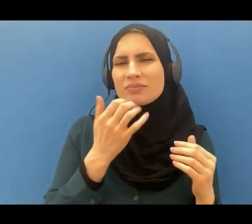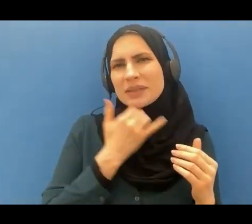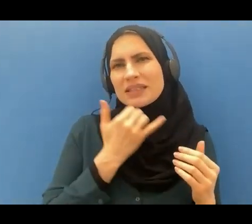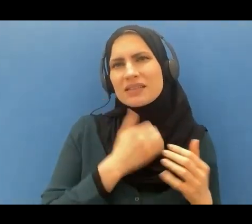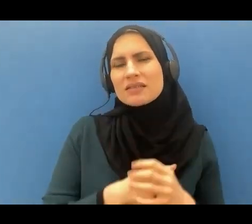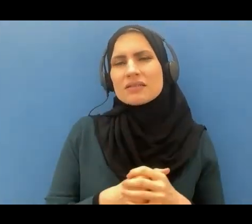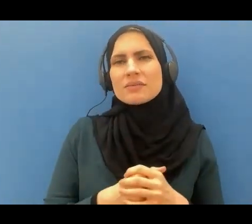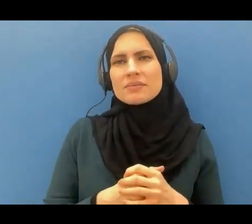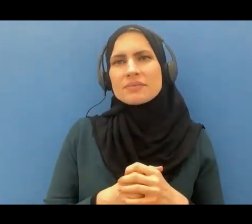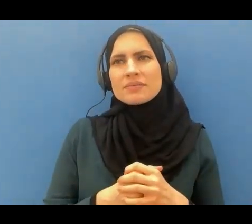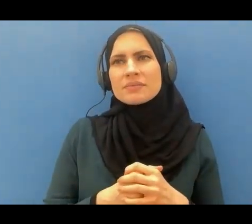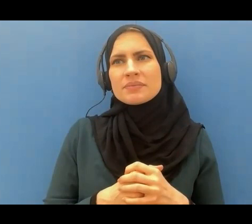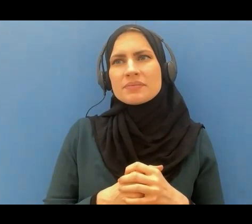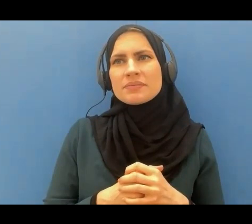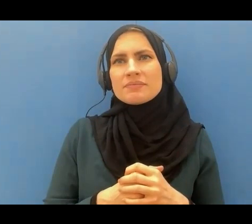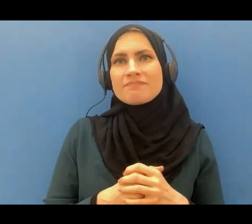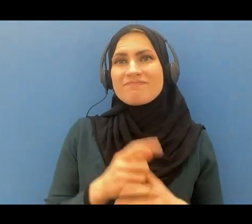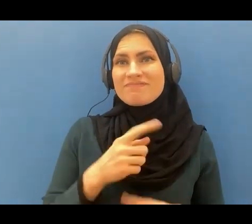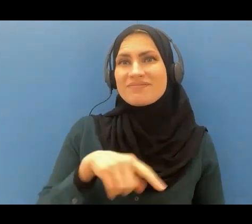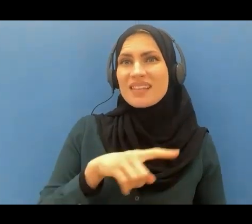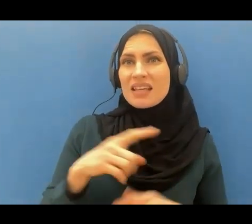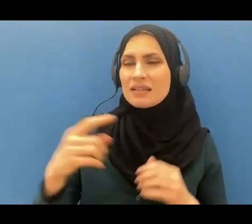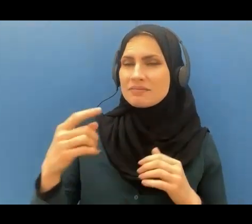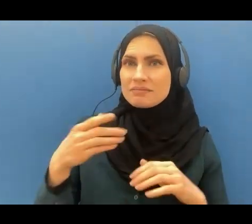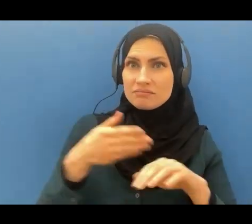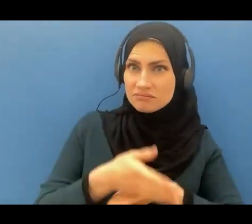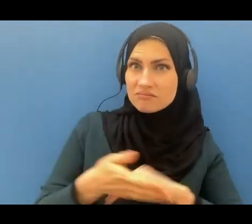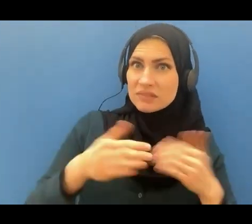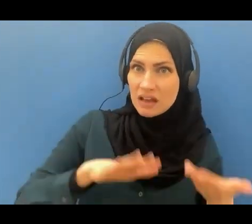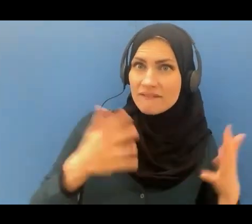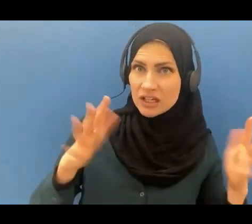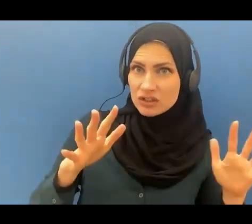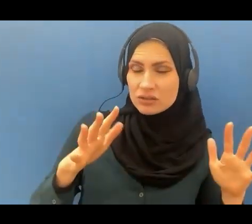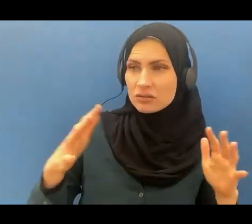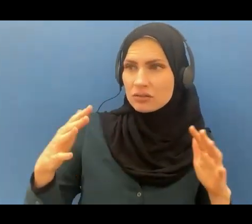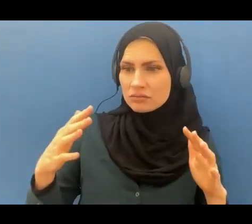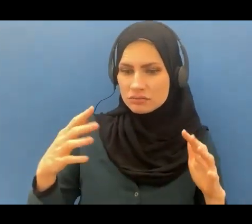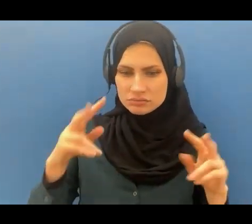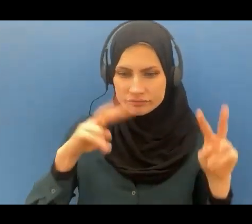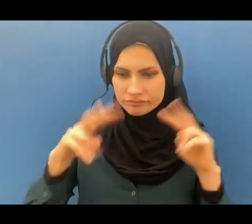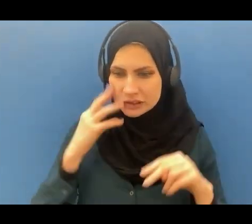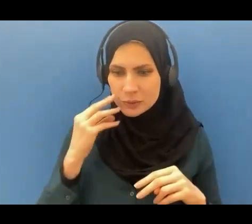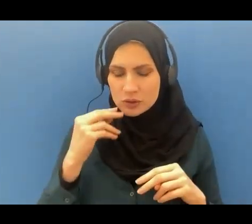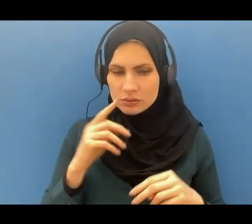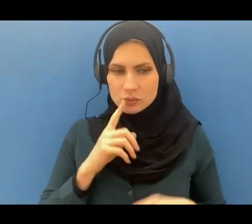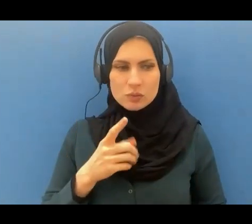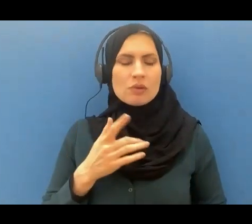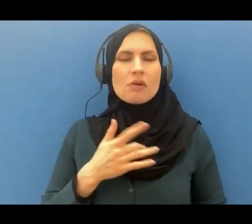Once they face the reality after death they will know that this repentance at that moment